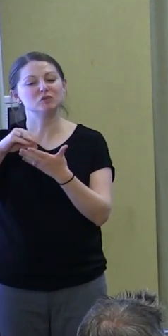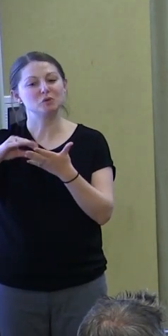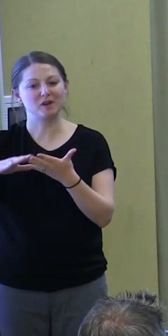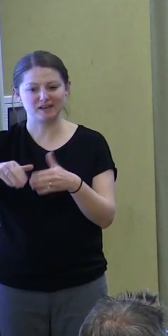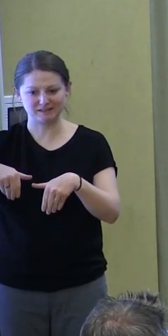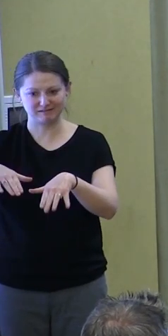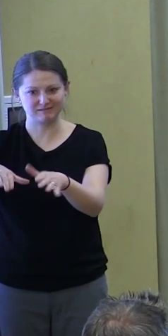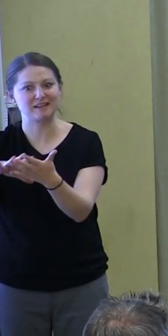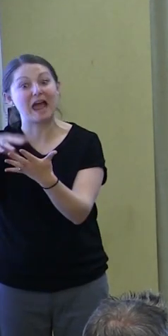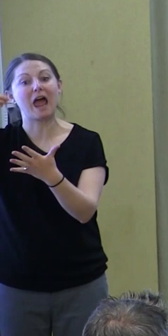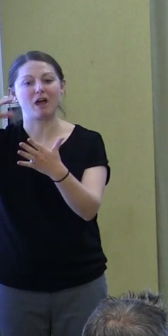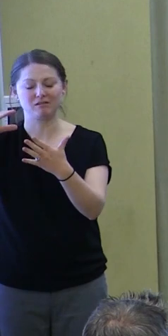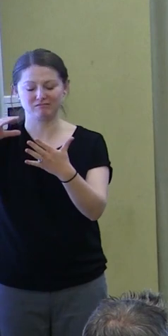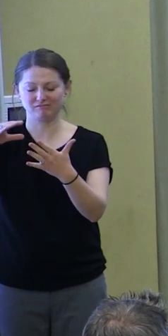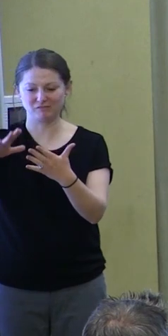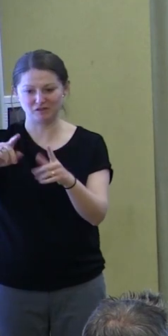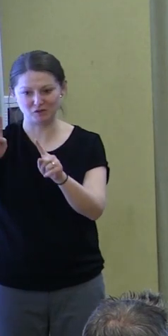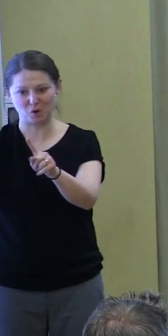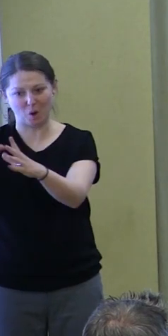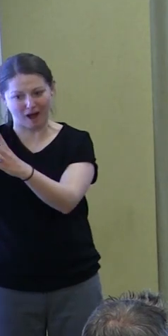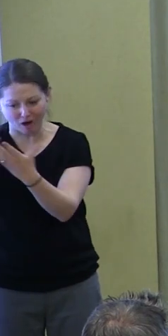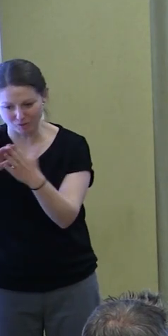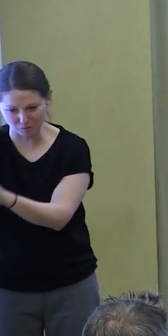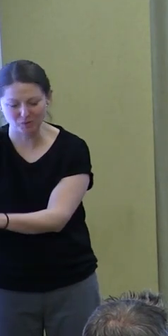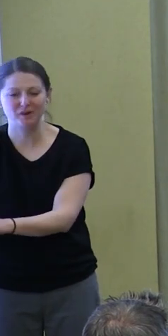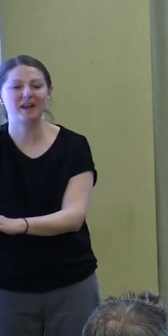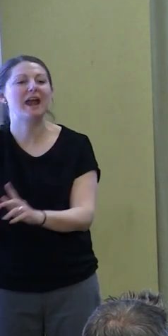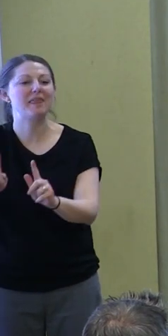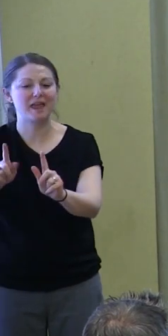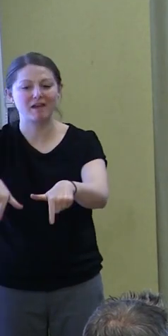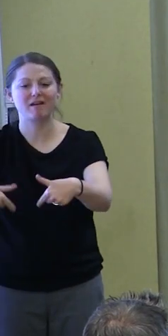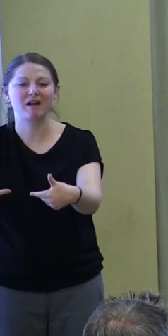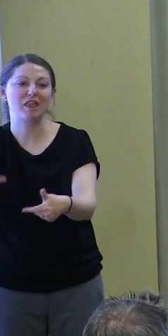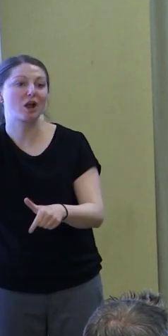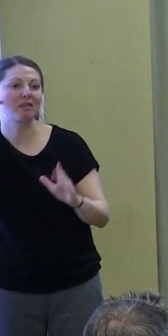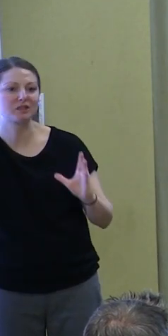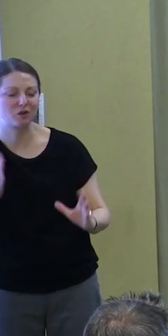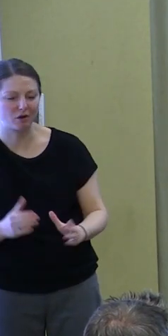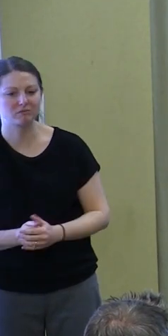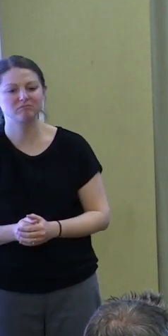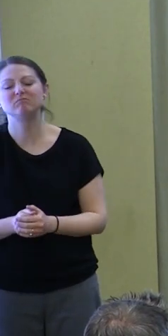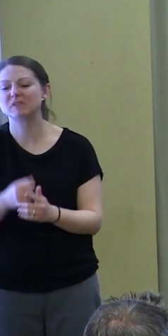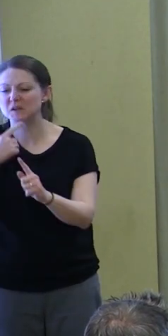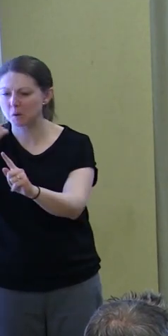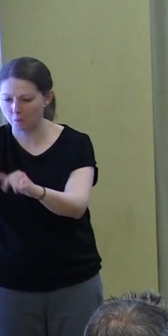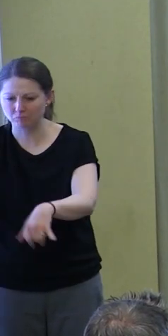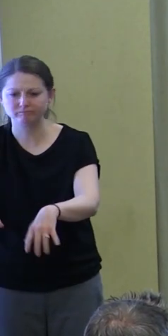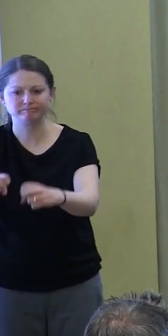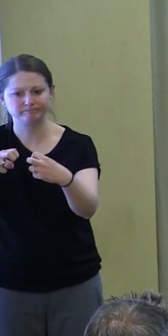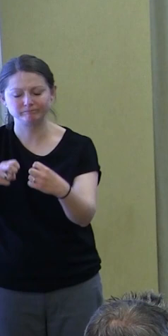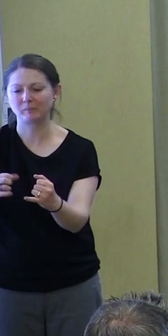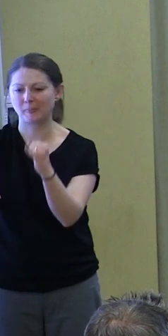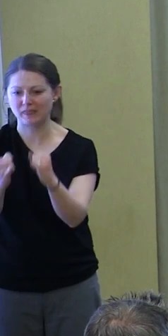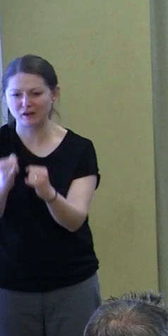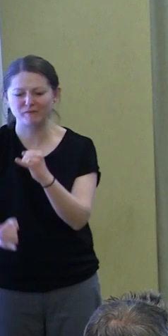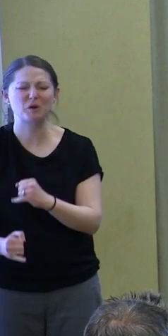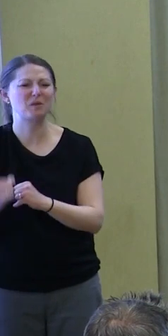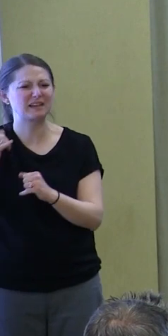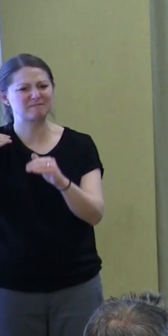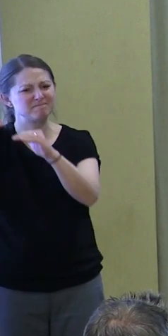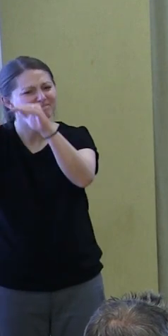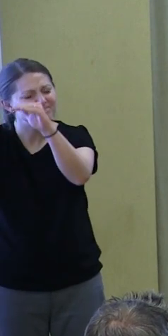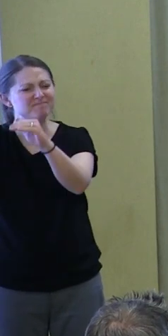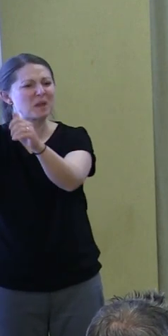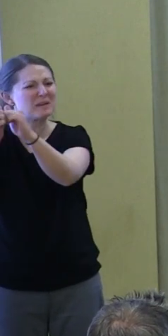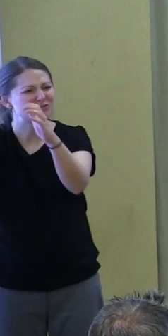and I put them in the role of listener. So they're assigned to do an interview with practicing teachers and administrators to find out